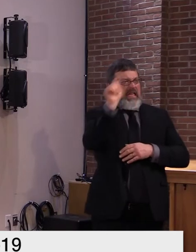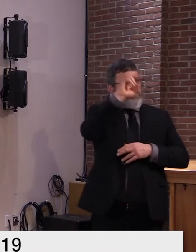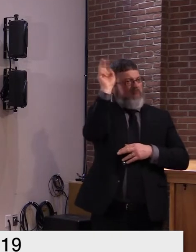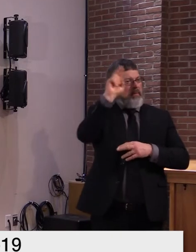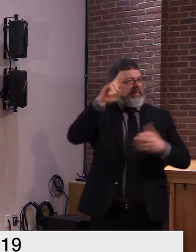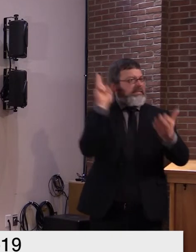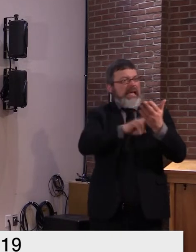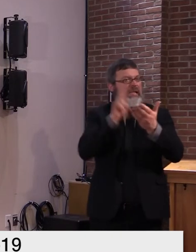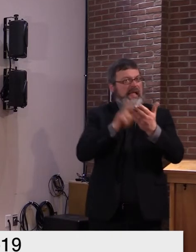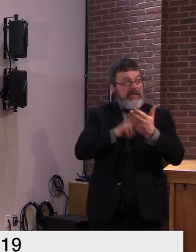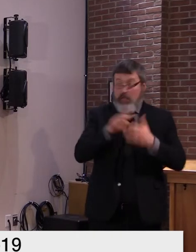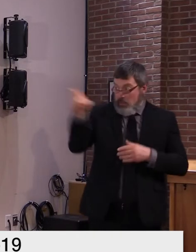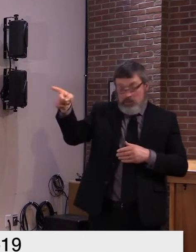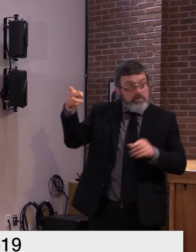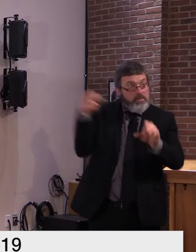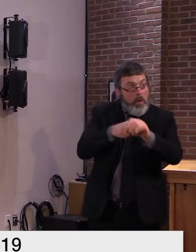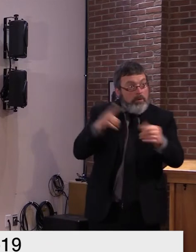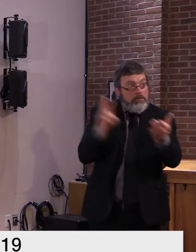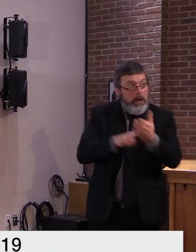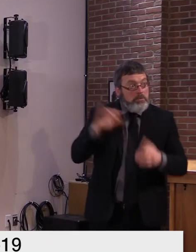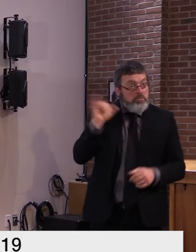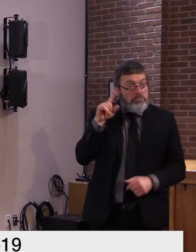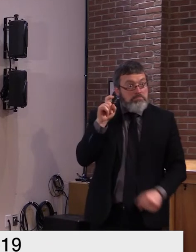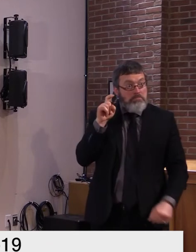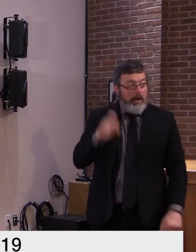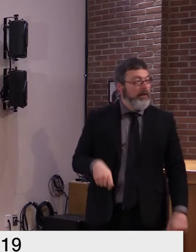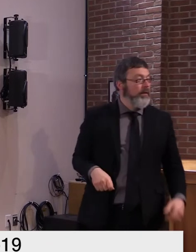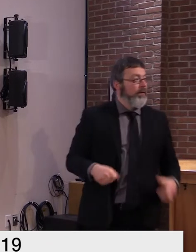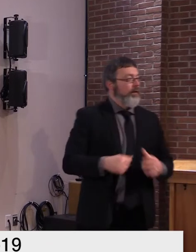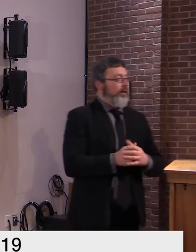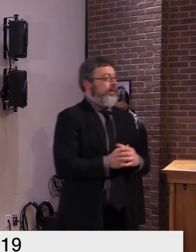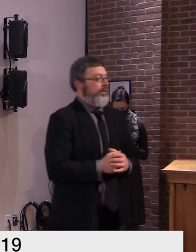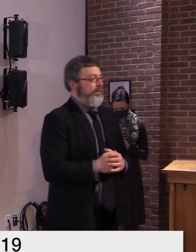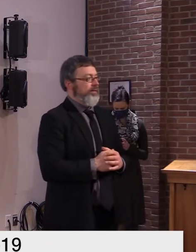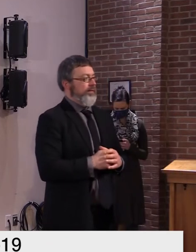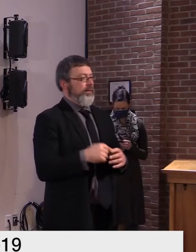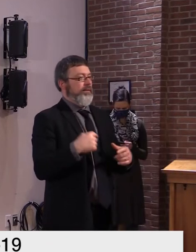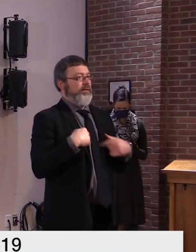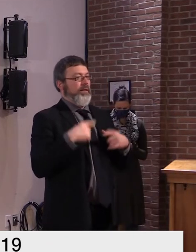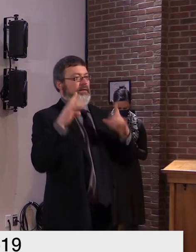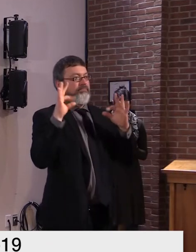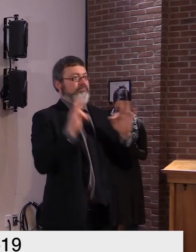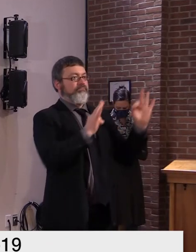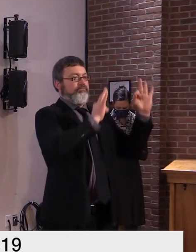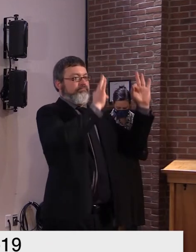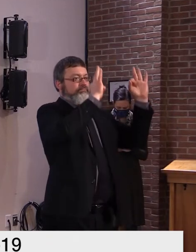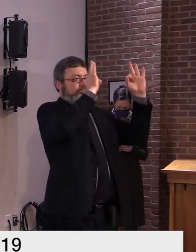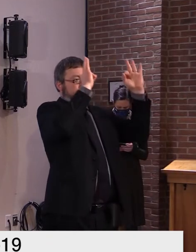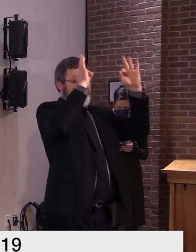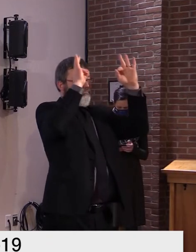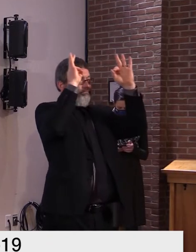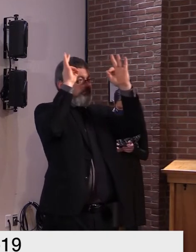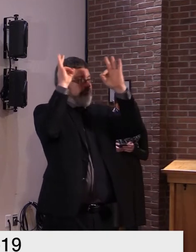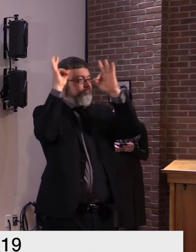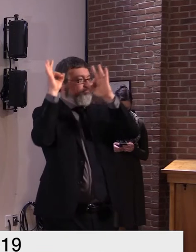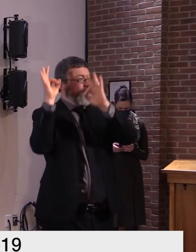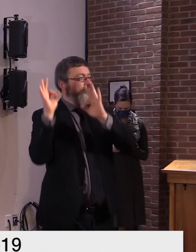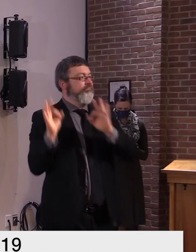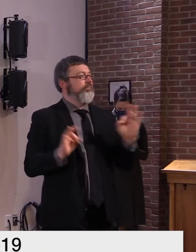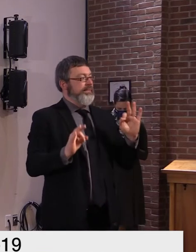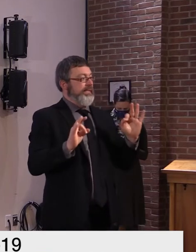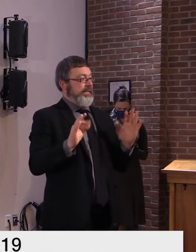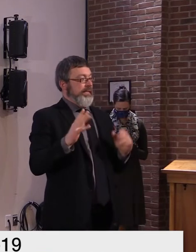so um again i don't know what the intent is here but these are